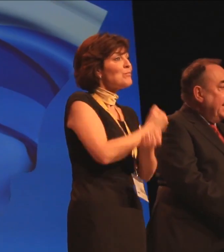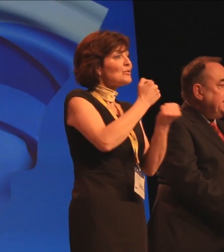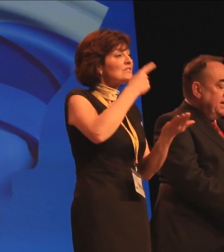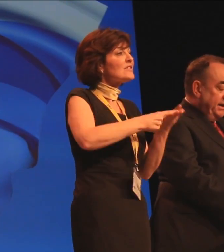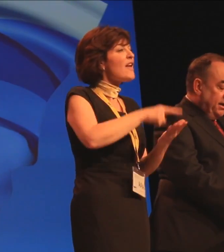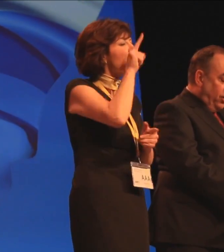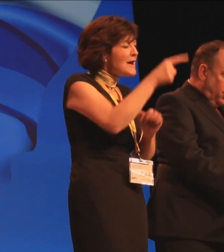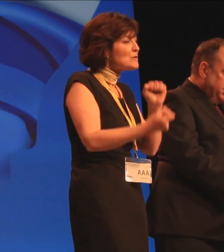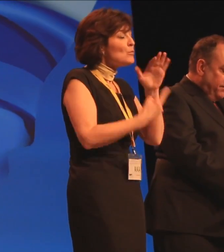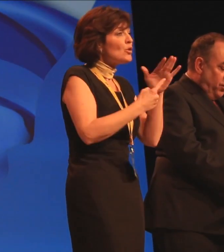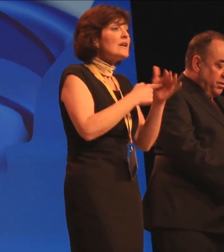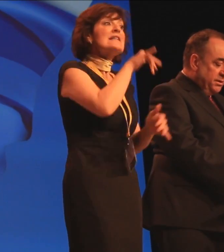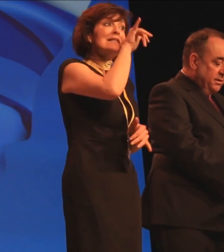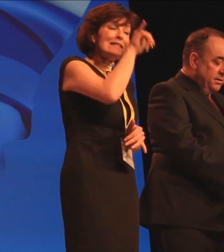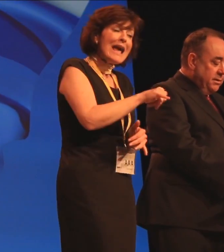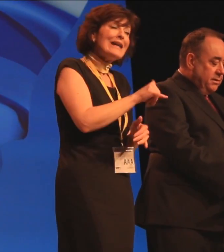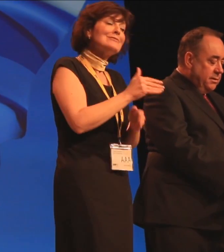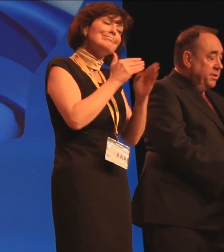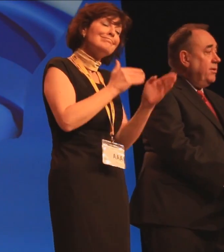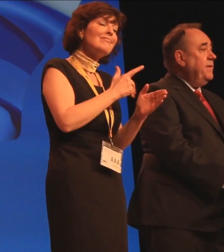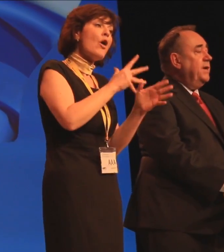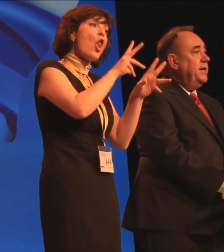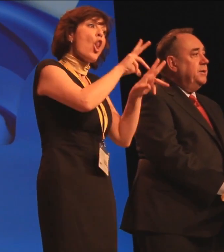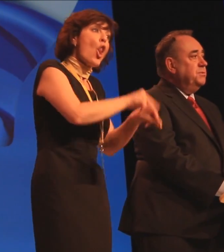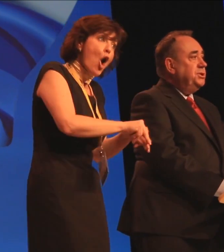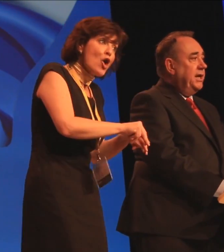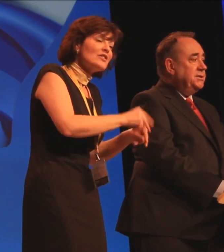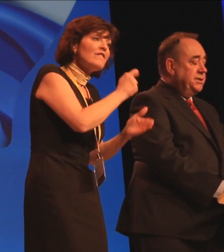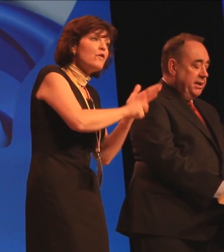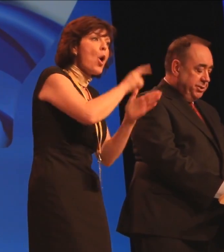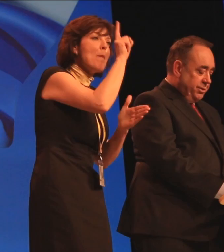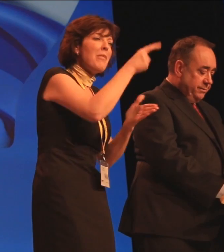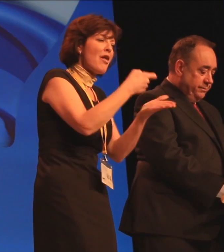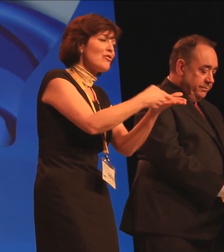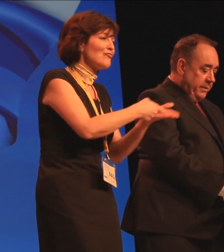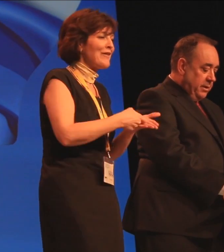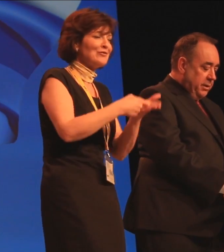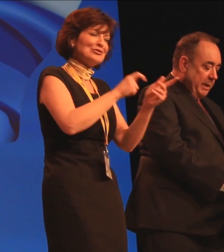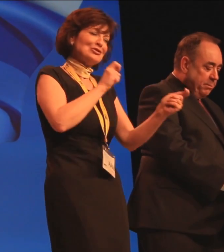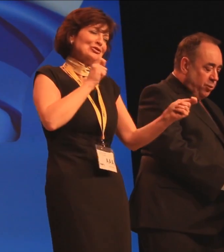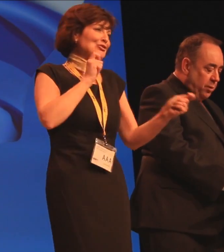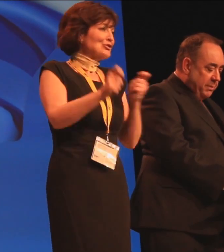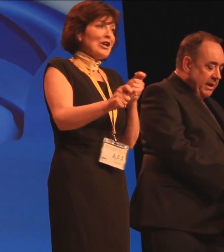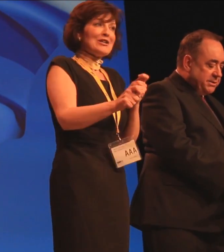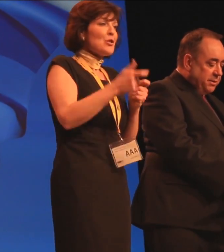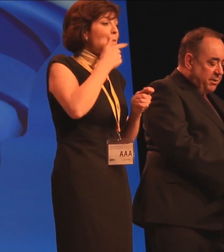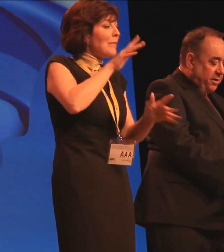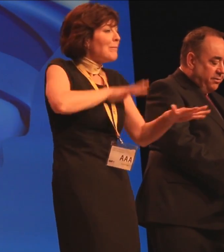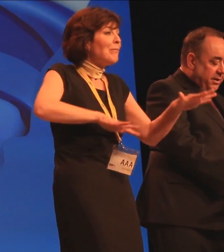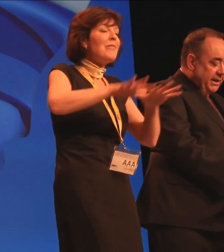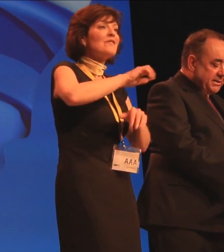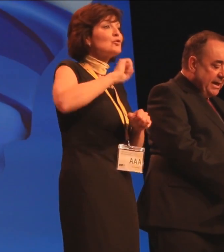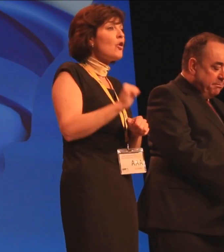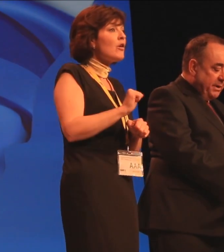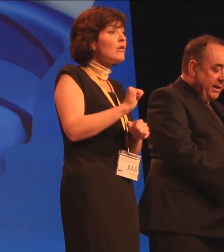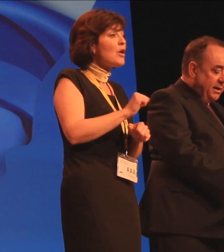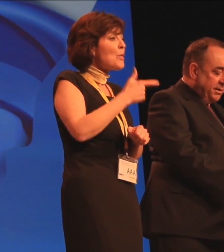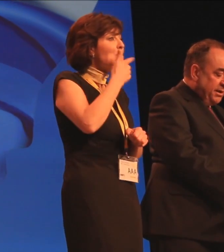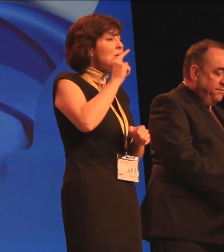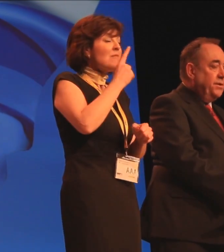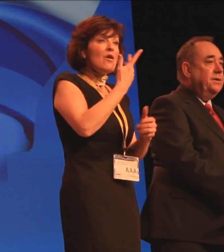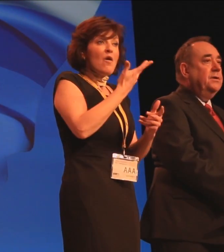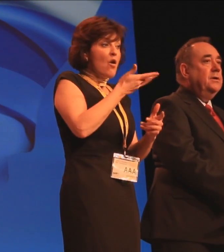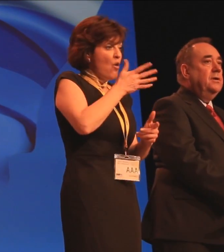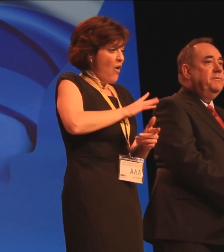The yes side lost the vote but the referendum changed the nation. The people who emerge from the 100 days campaign